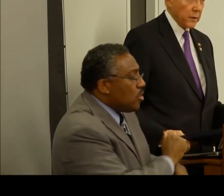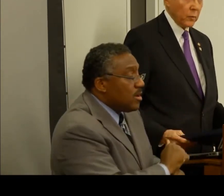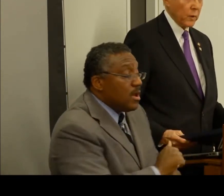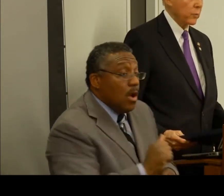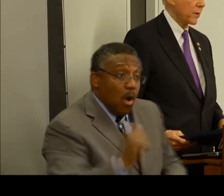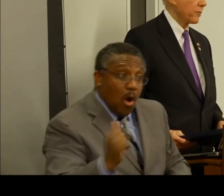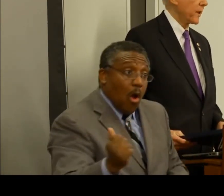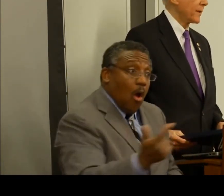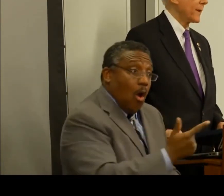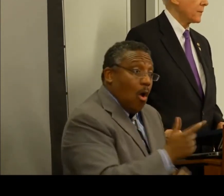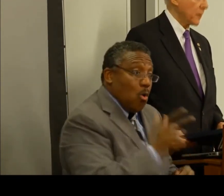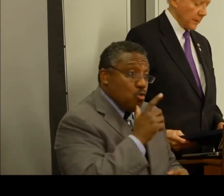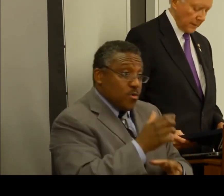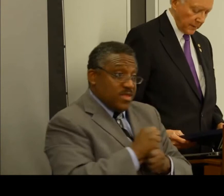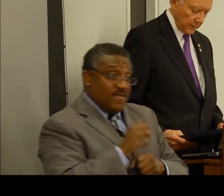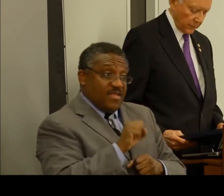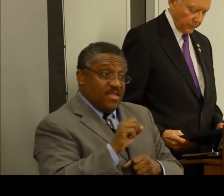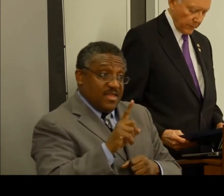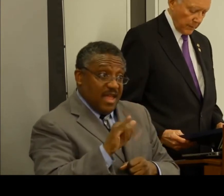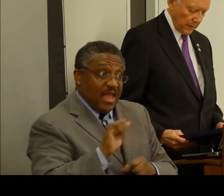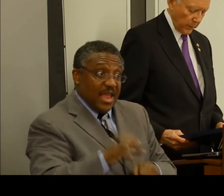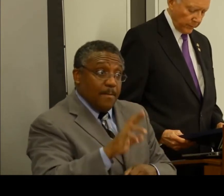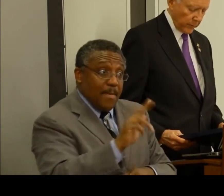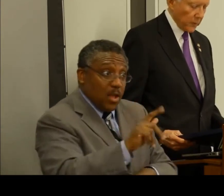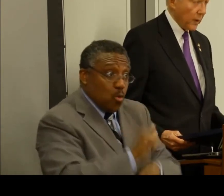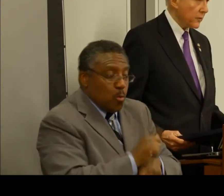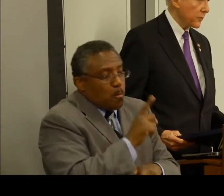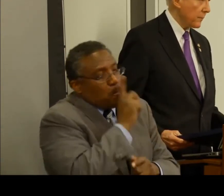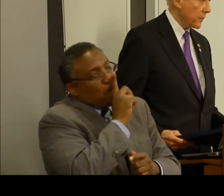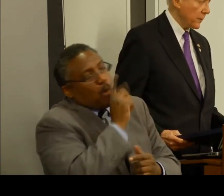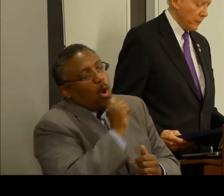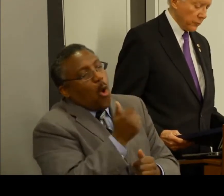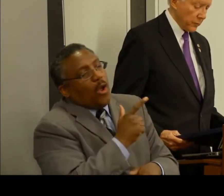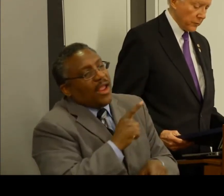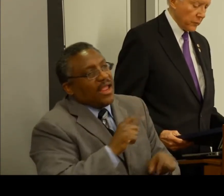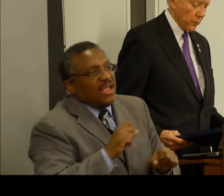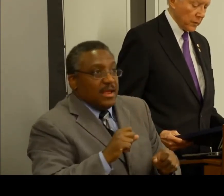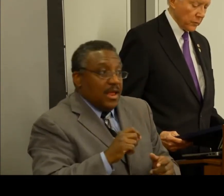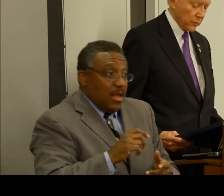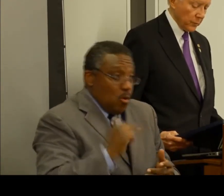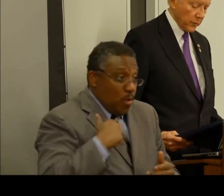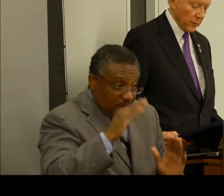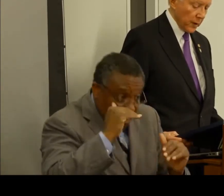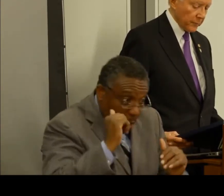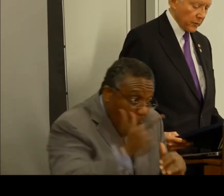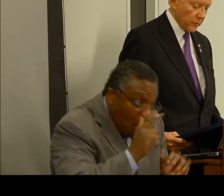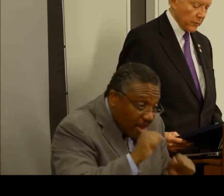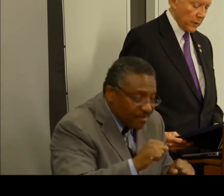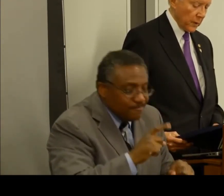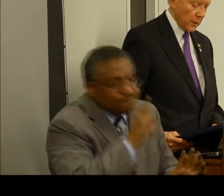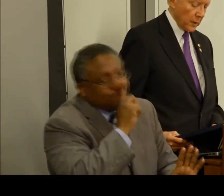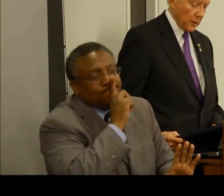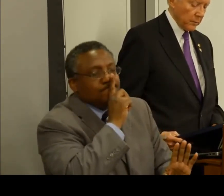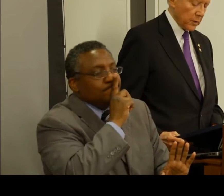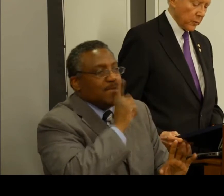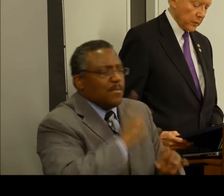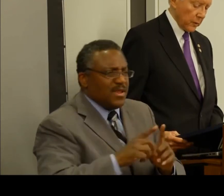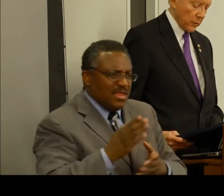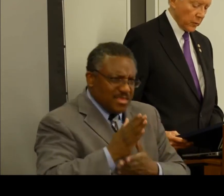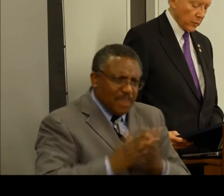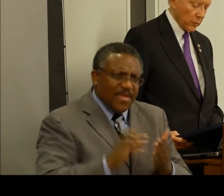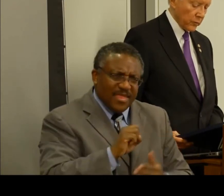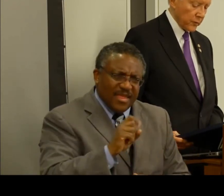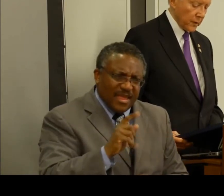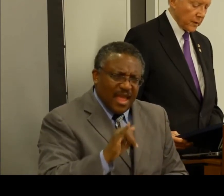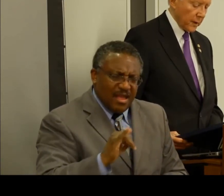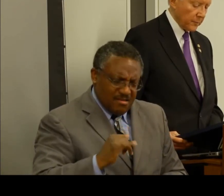and no one would expect that to be the case. However, there are some beneficiaries who want to explore their options, but the